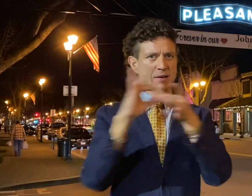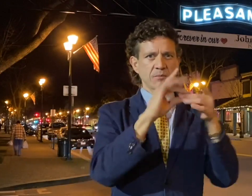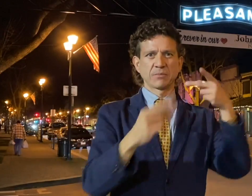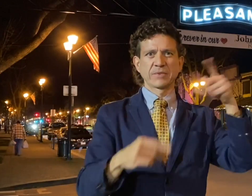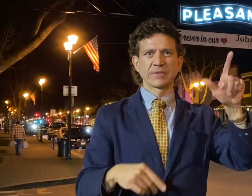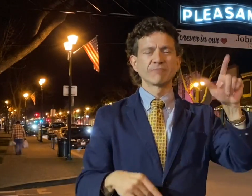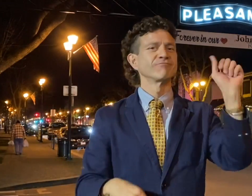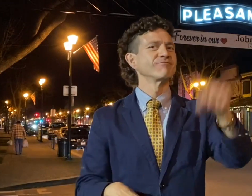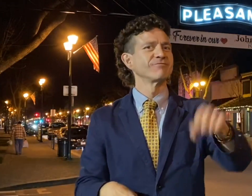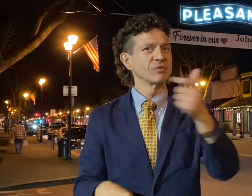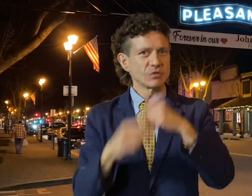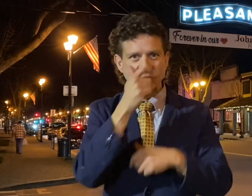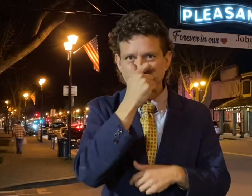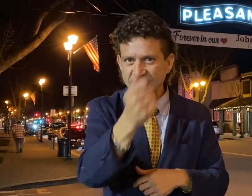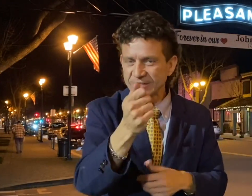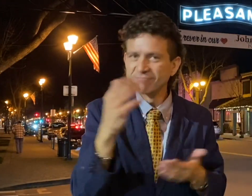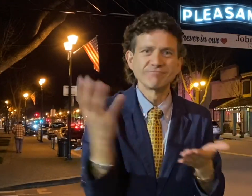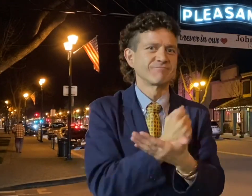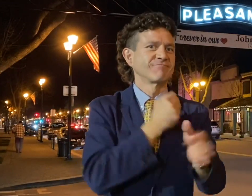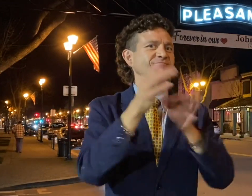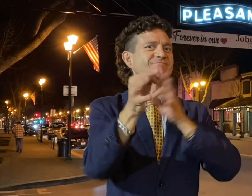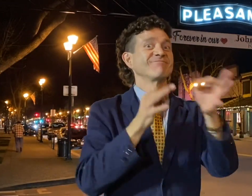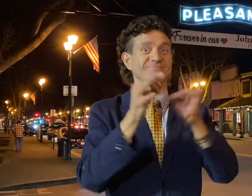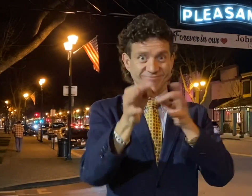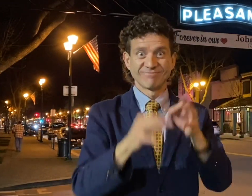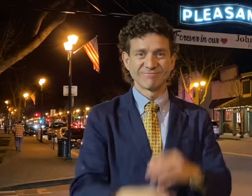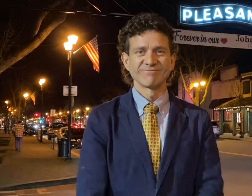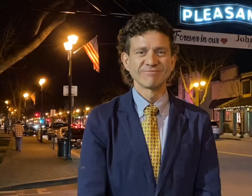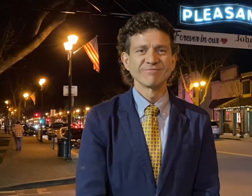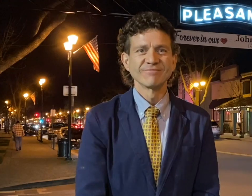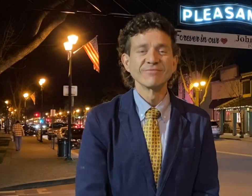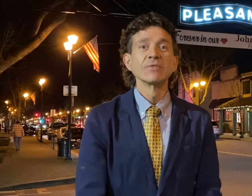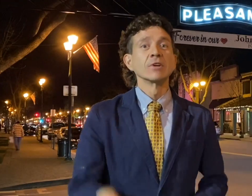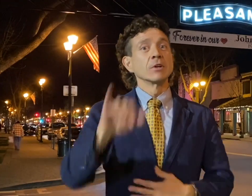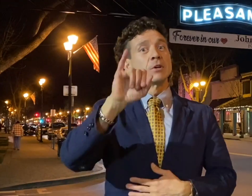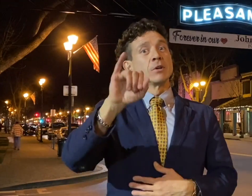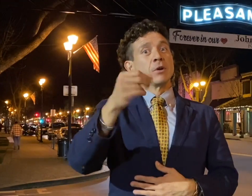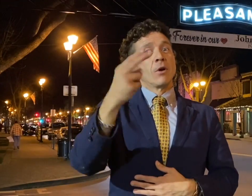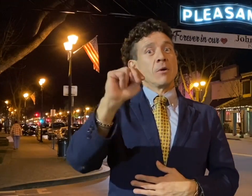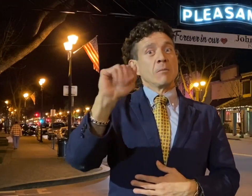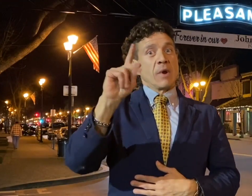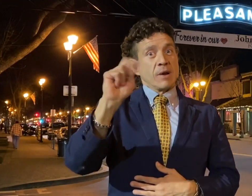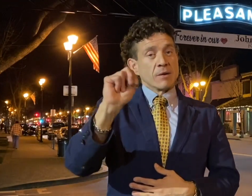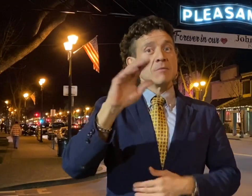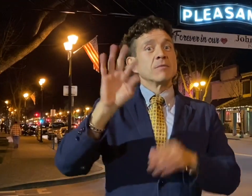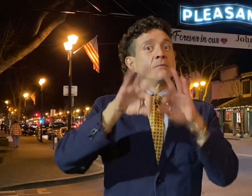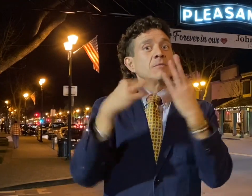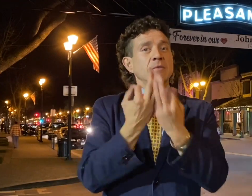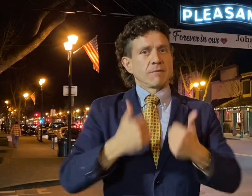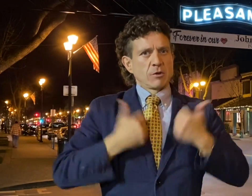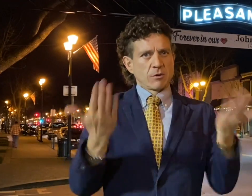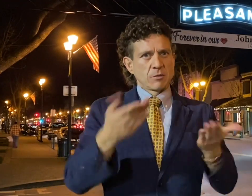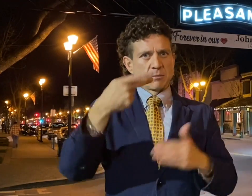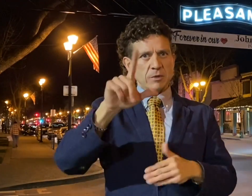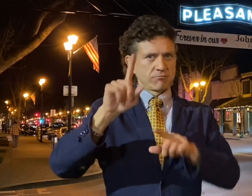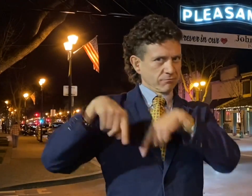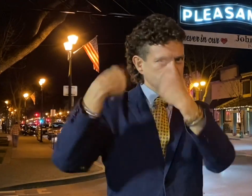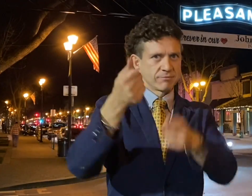You might wonder, how is John Madden linked to Pleasanton? It's interesting and I'll take this time to give you the details. John Madden and his family